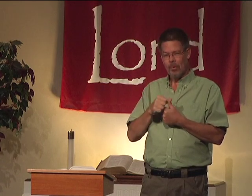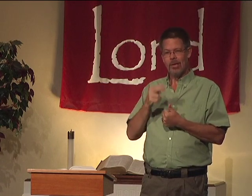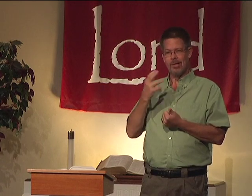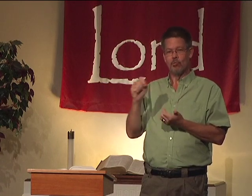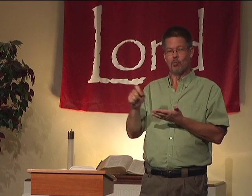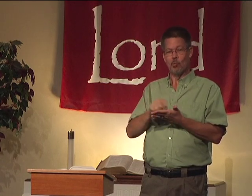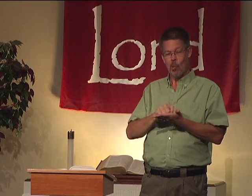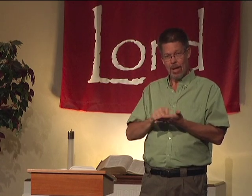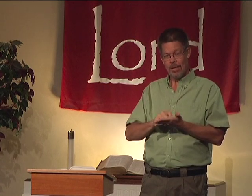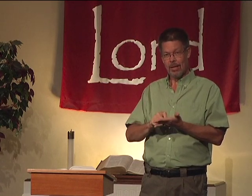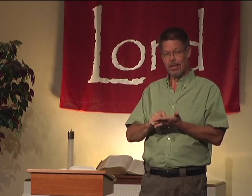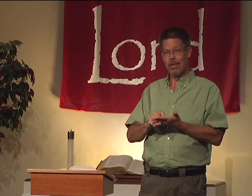he was writing this, where he was.